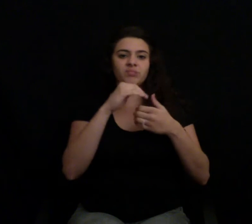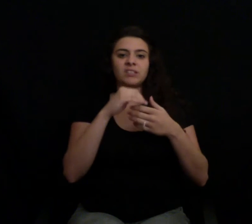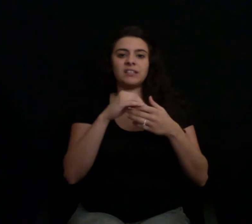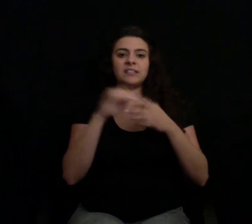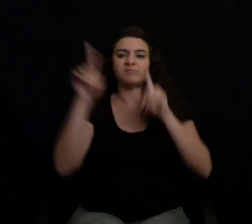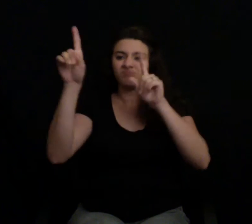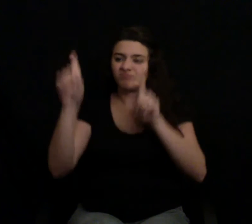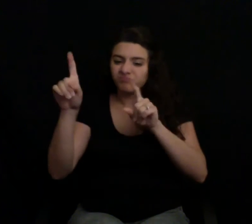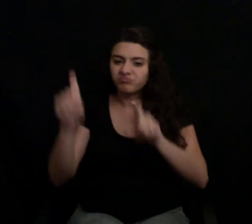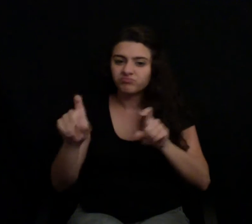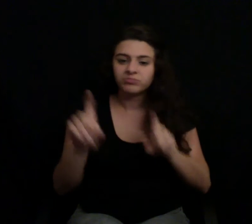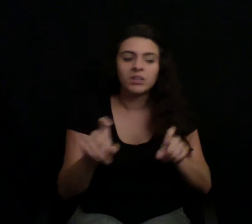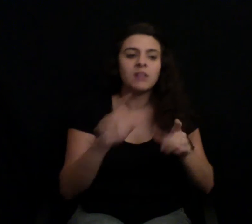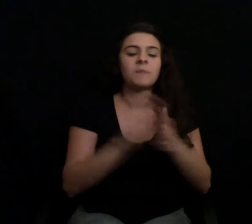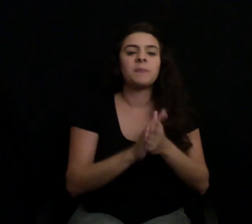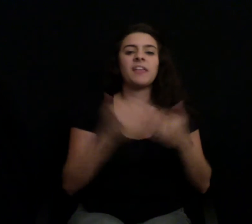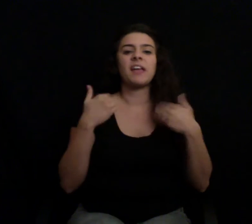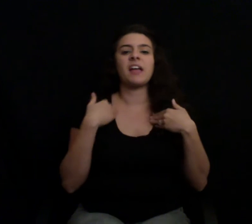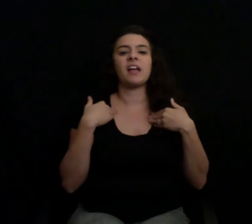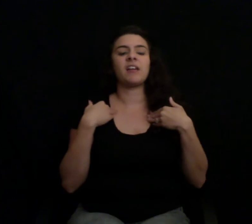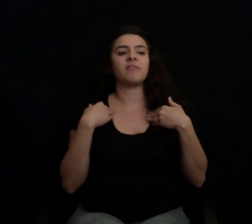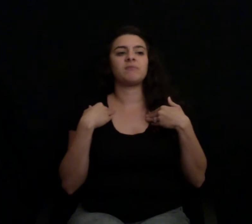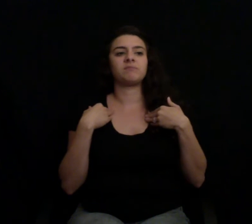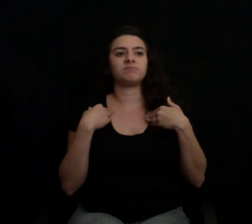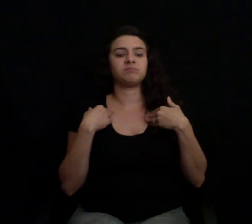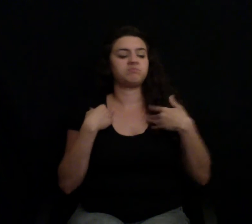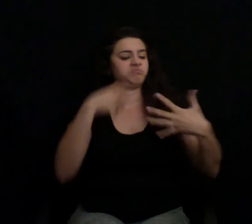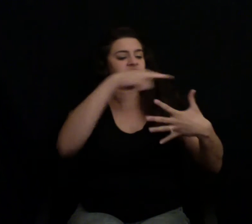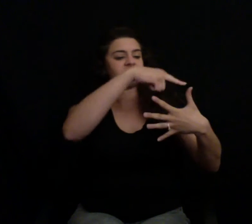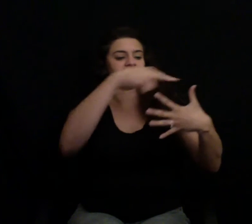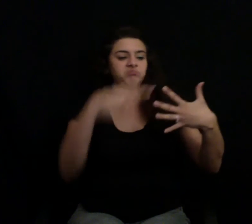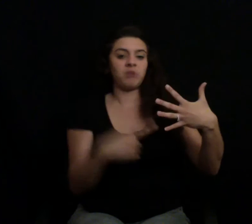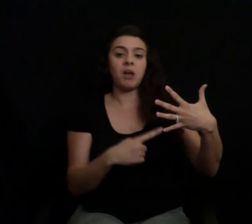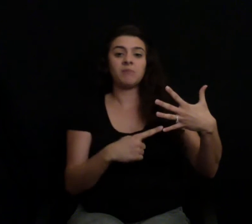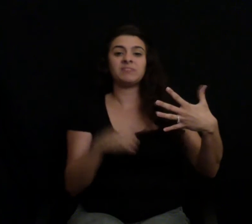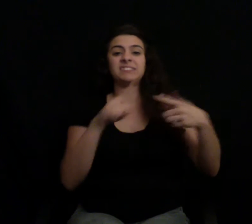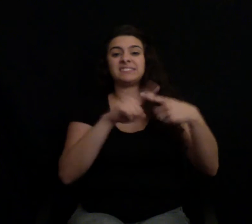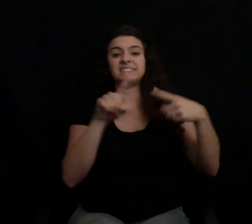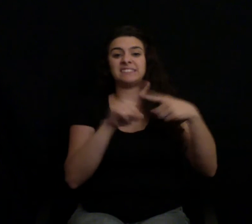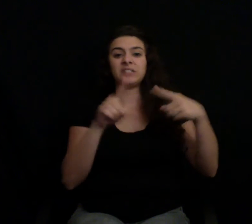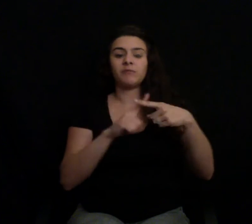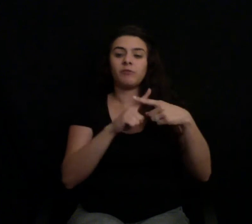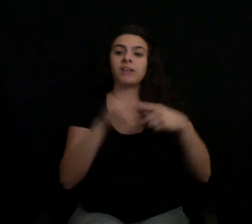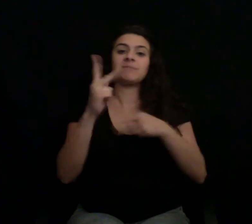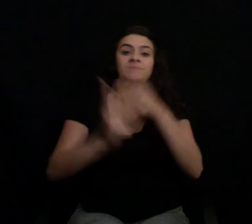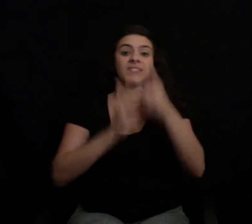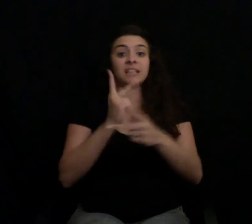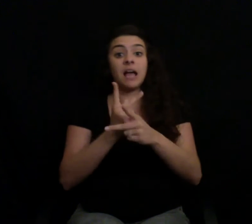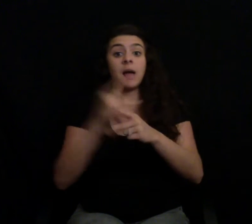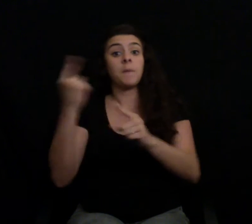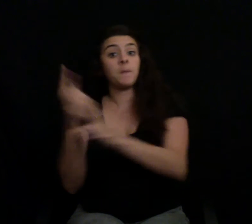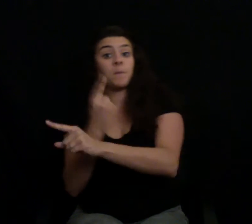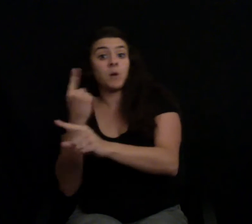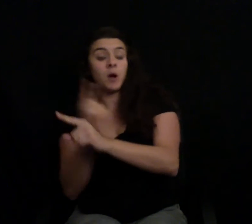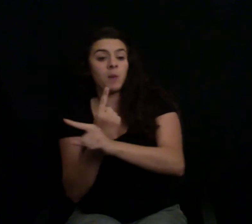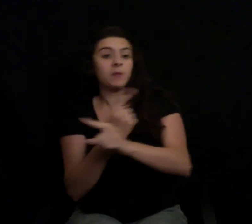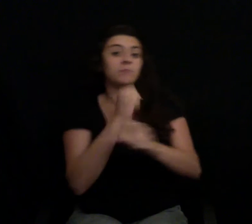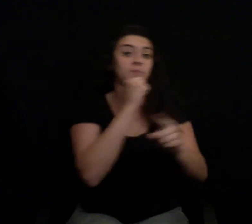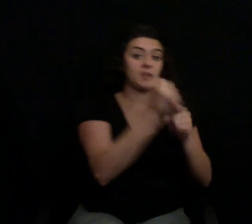it's a stepped program. So it's one through five. One is the lowest on the welfare and five is the highest. So